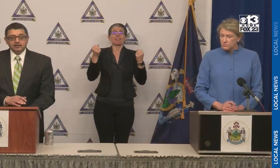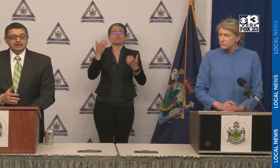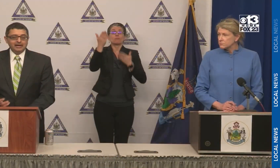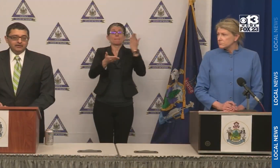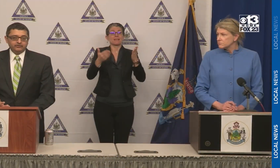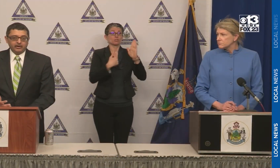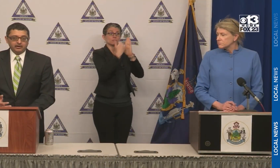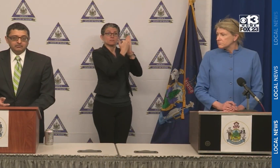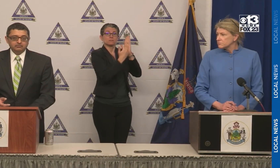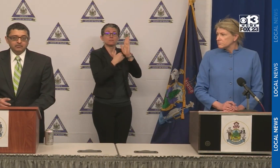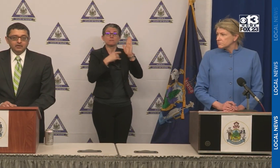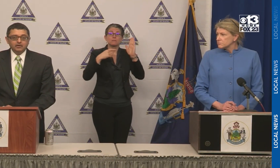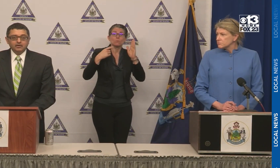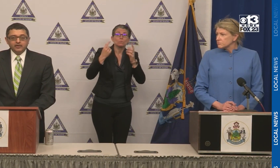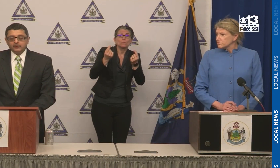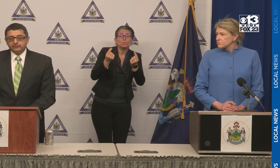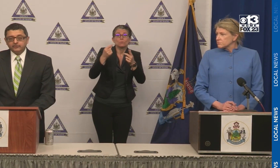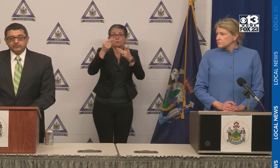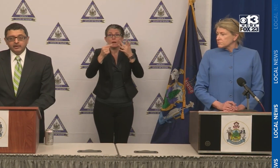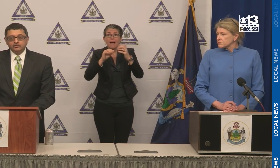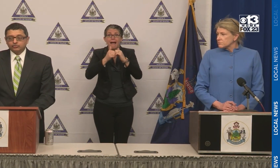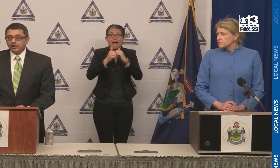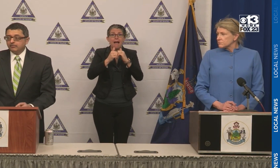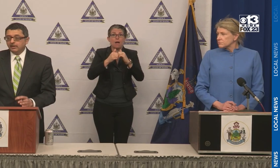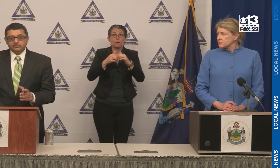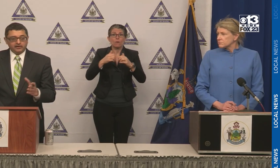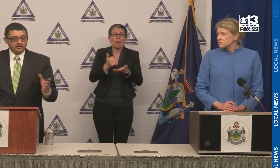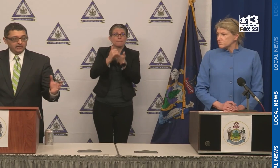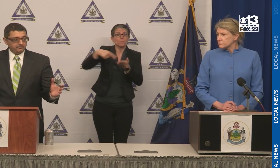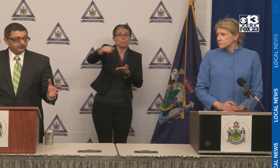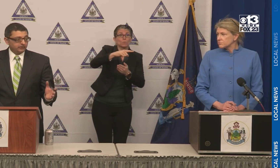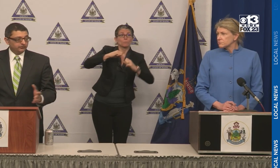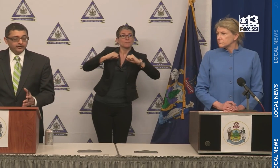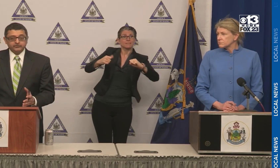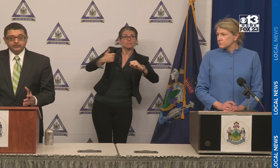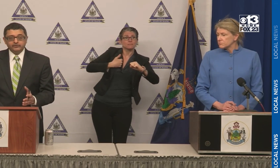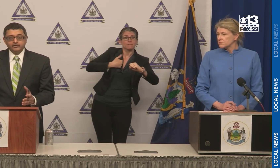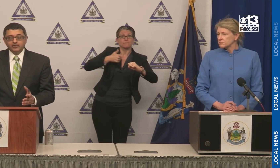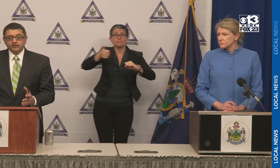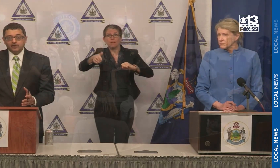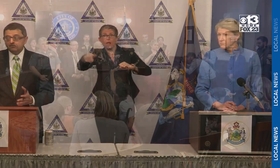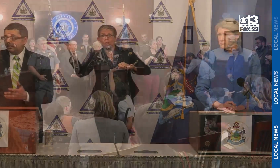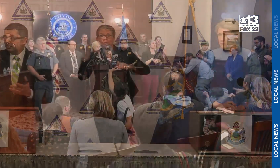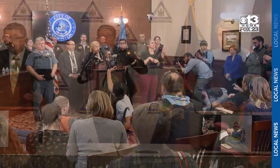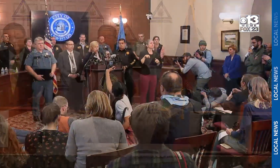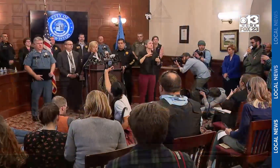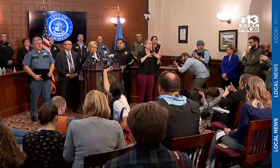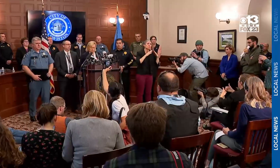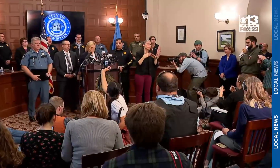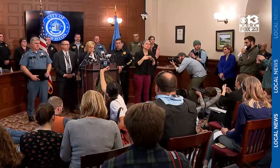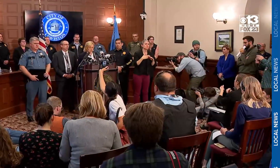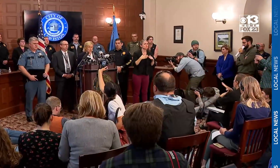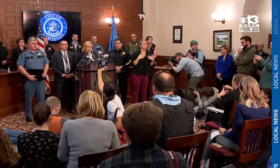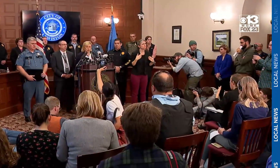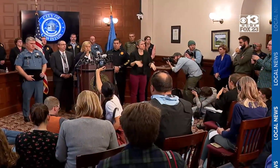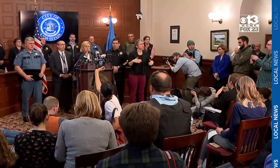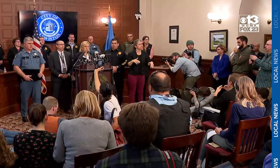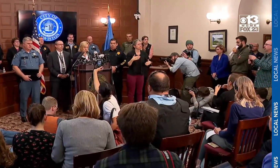interpreters during COVID briefings. Try to maintain that physical distance. She was not at first called by law enforcement